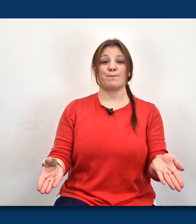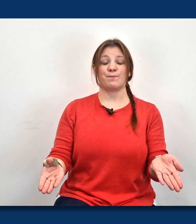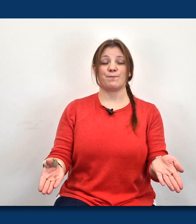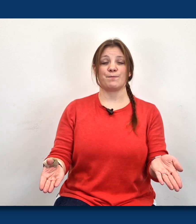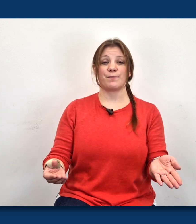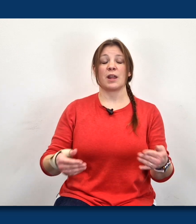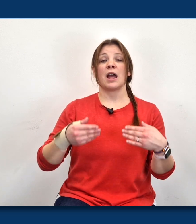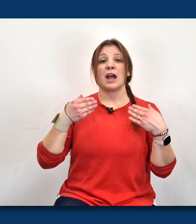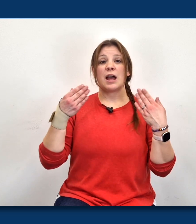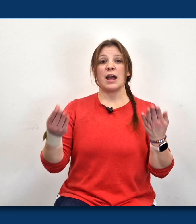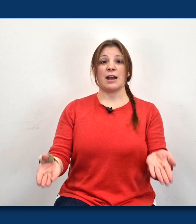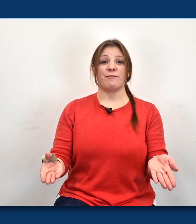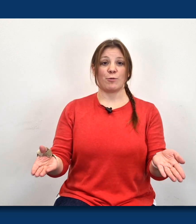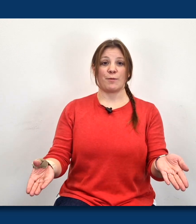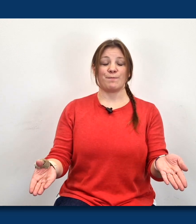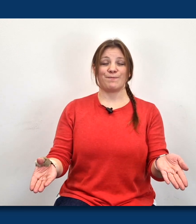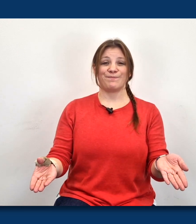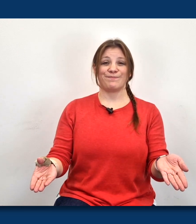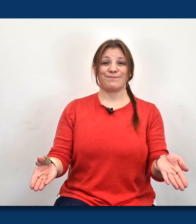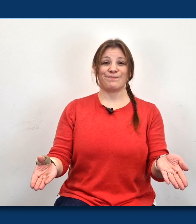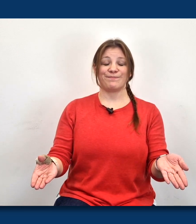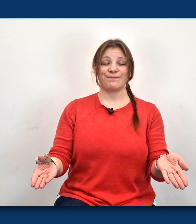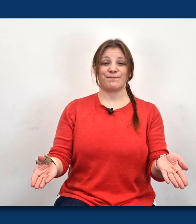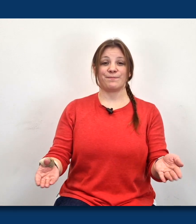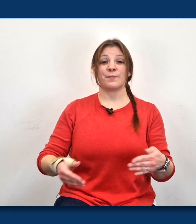Everyone. Everyone.